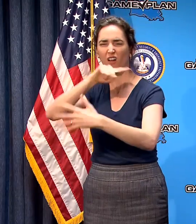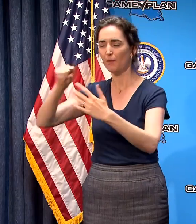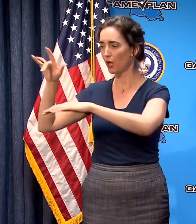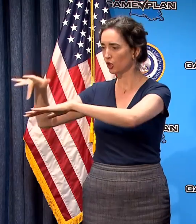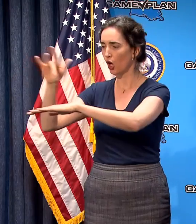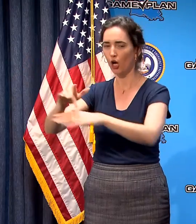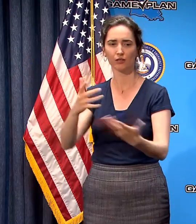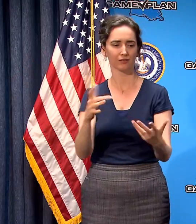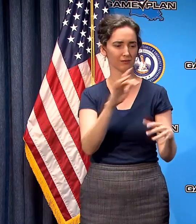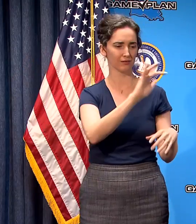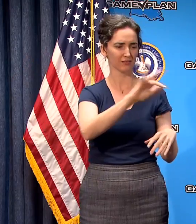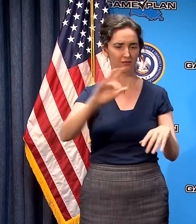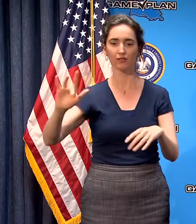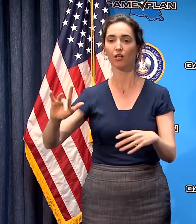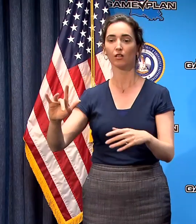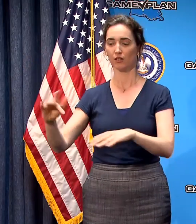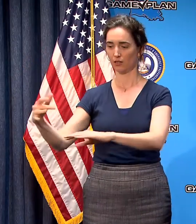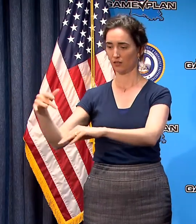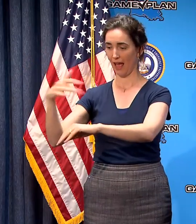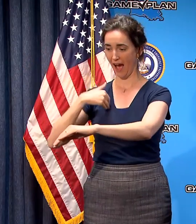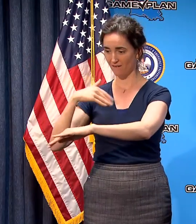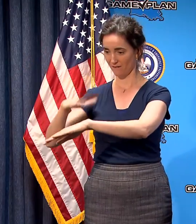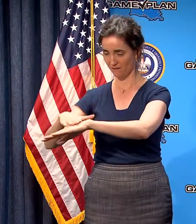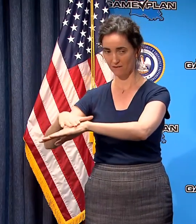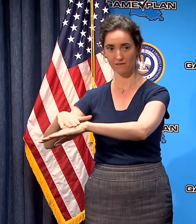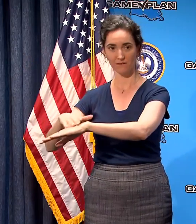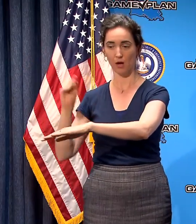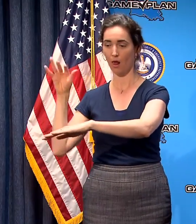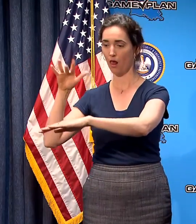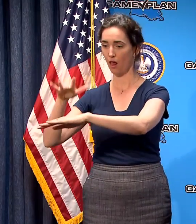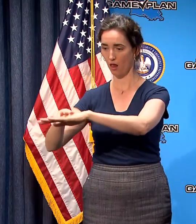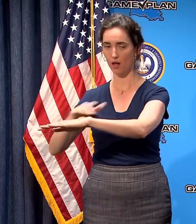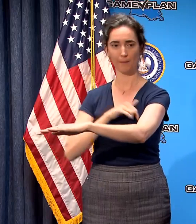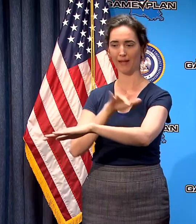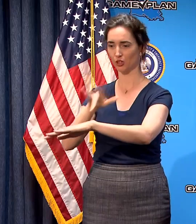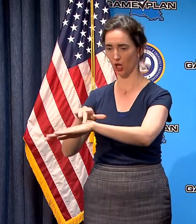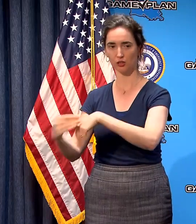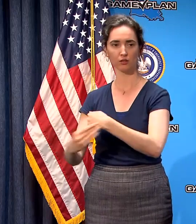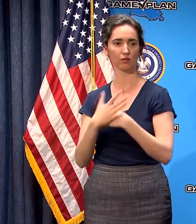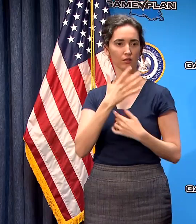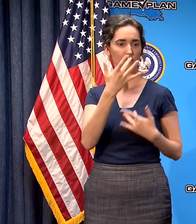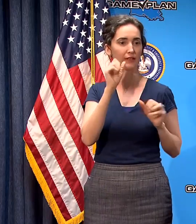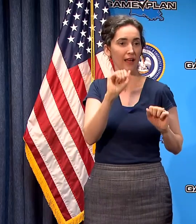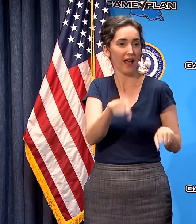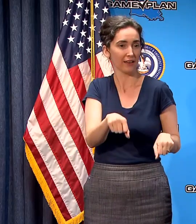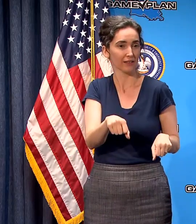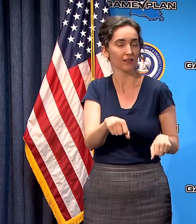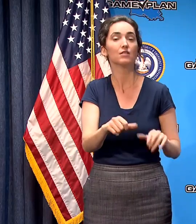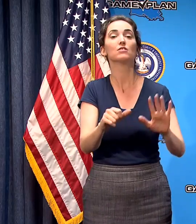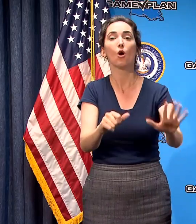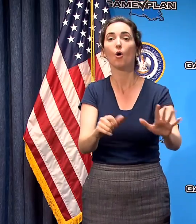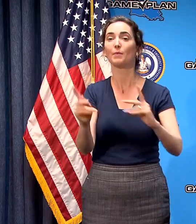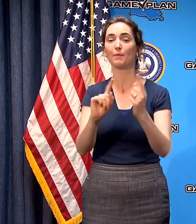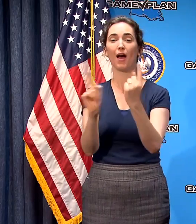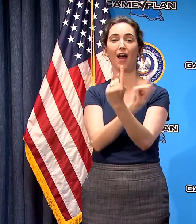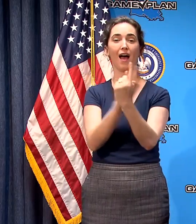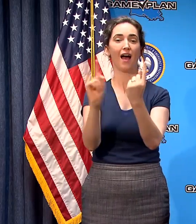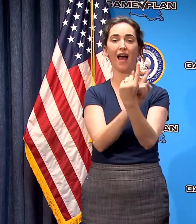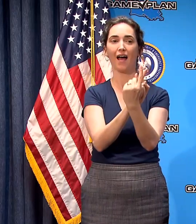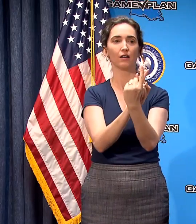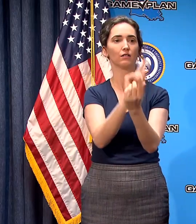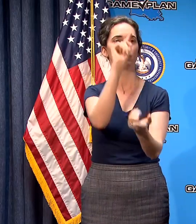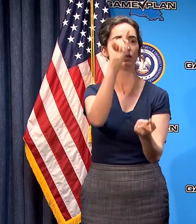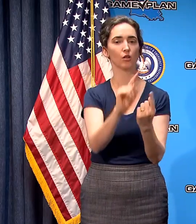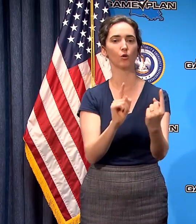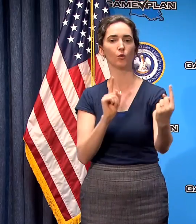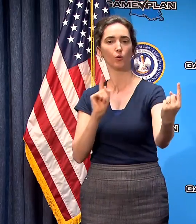contact between people is the most effective way to slow the spread and then the additional